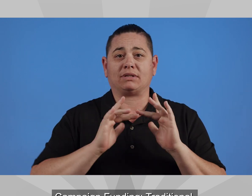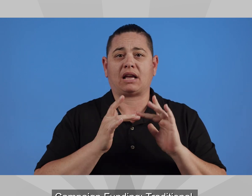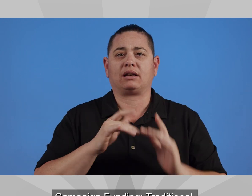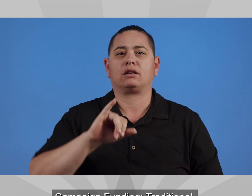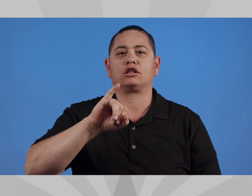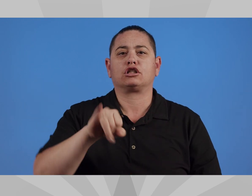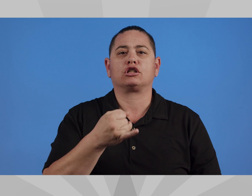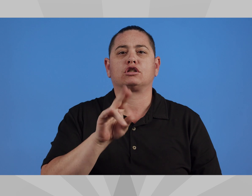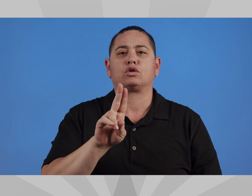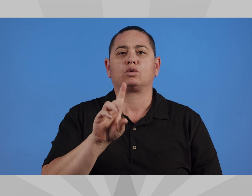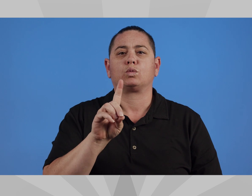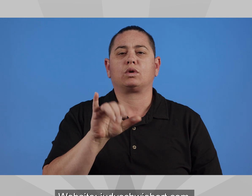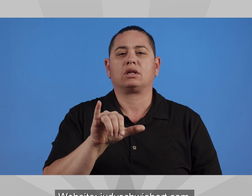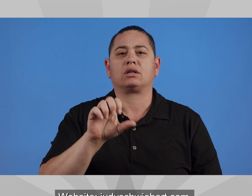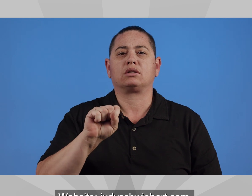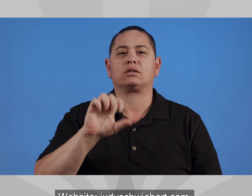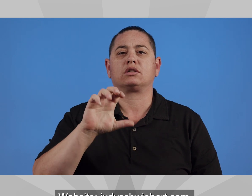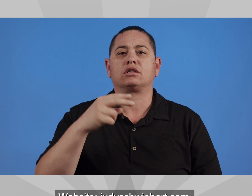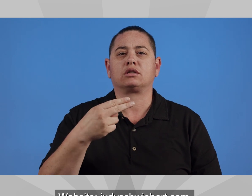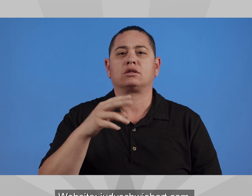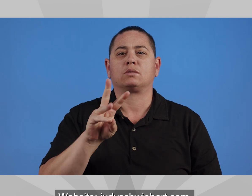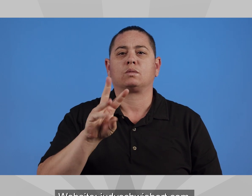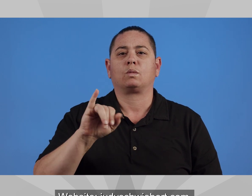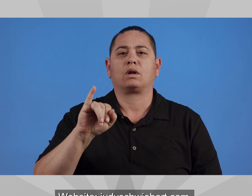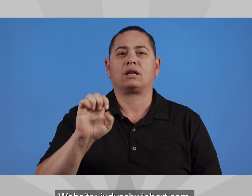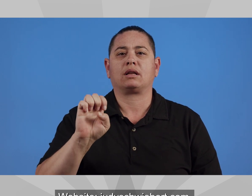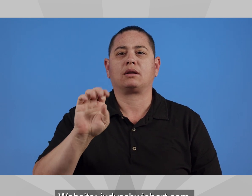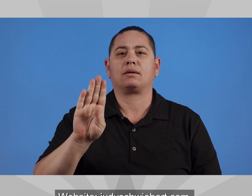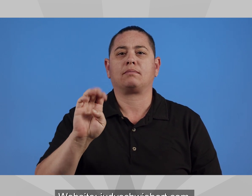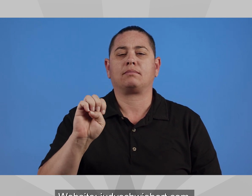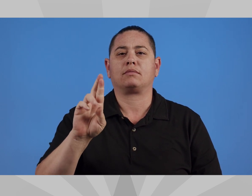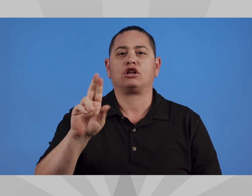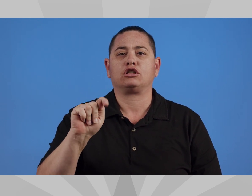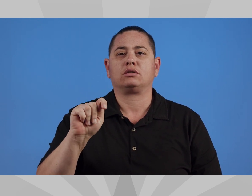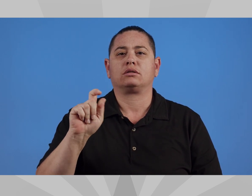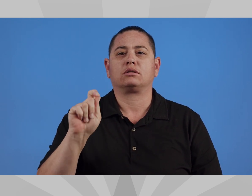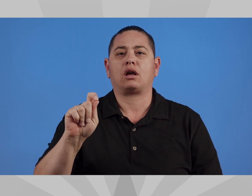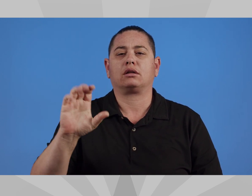Traditional Website JudySchweibert.com